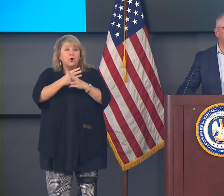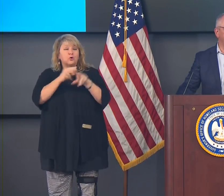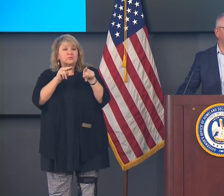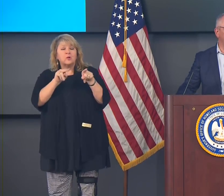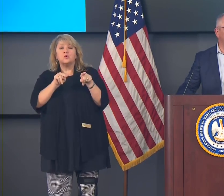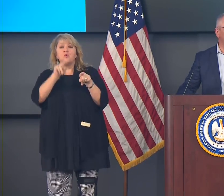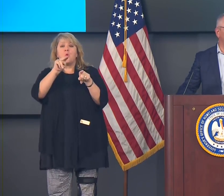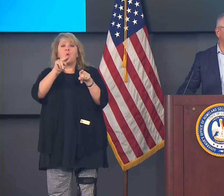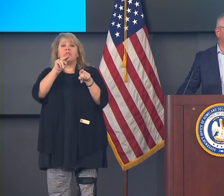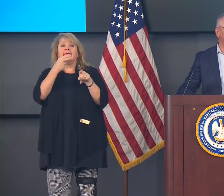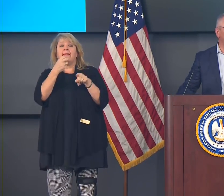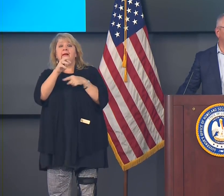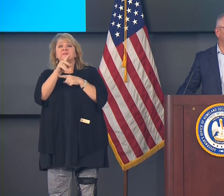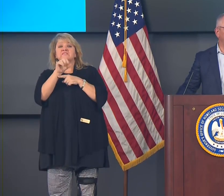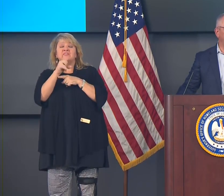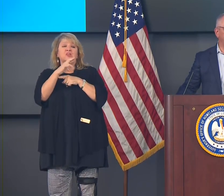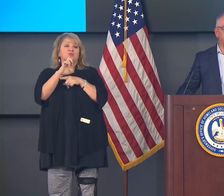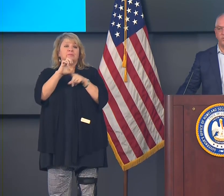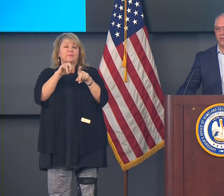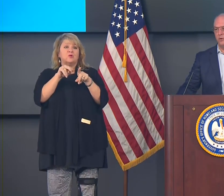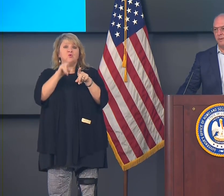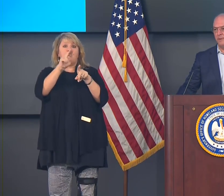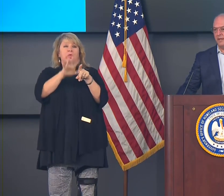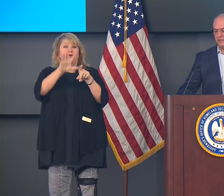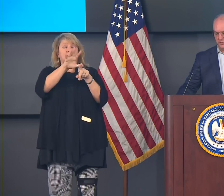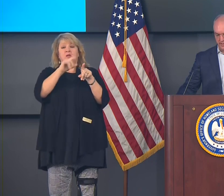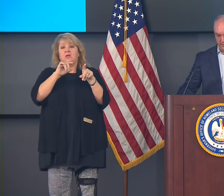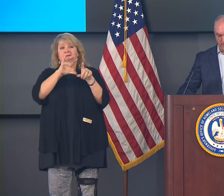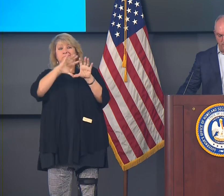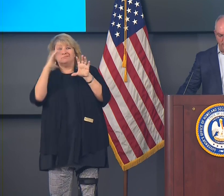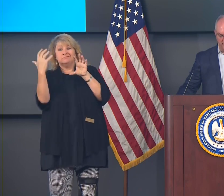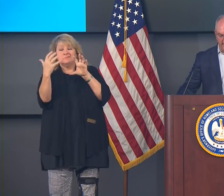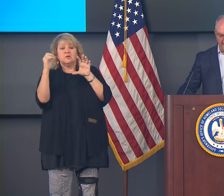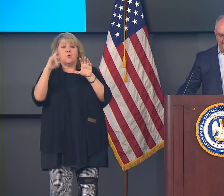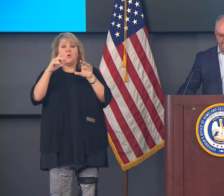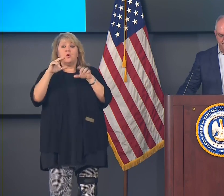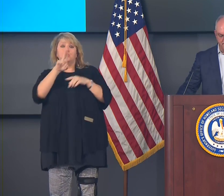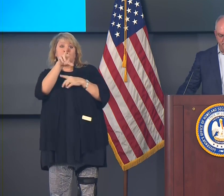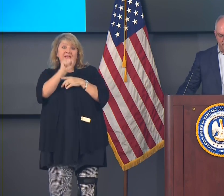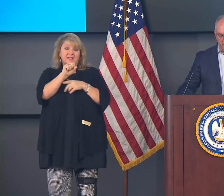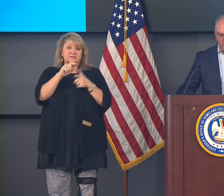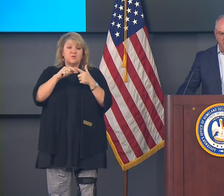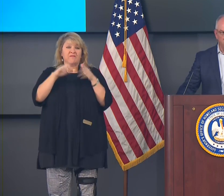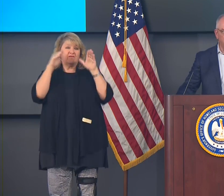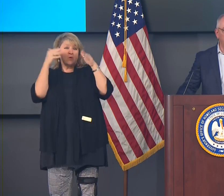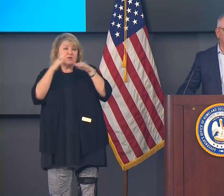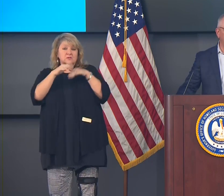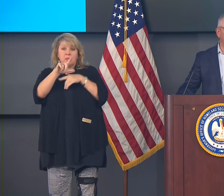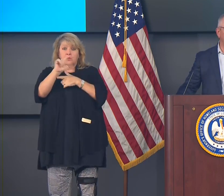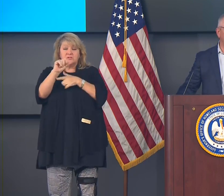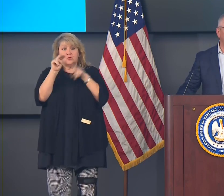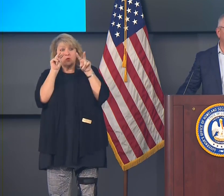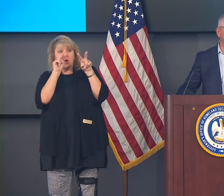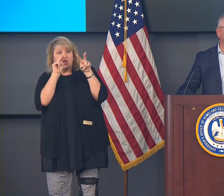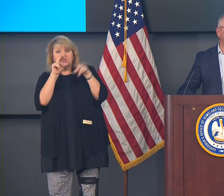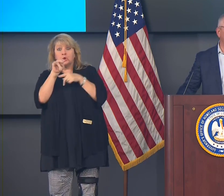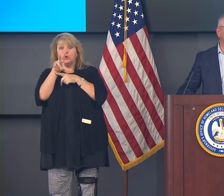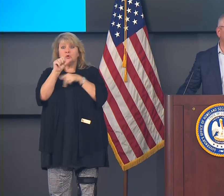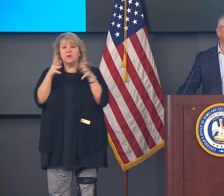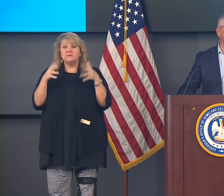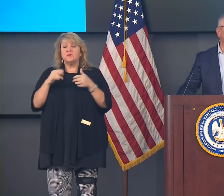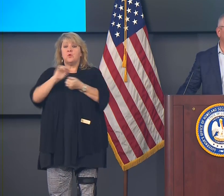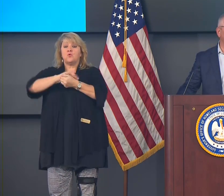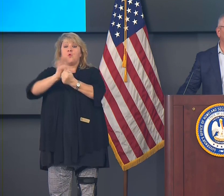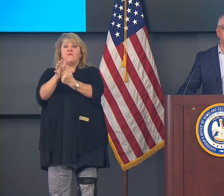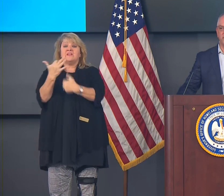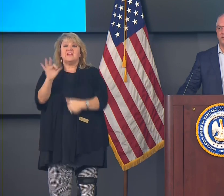Hemisphere, whether you're looking at the United States of America, whether you've been paying attention here in Louisiana, you know that COVID